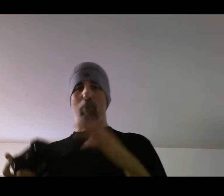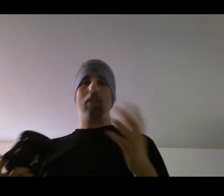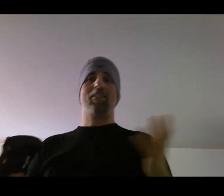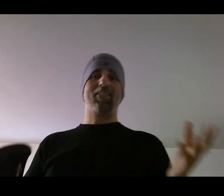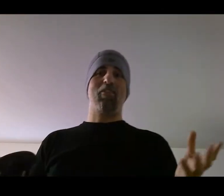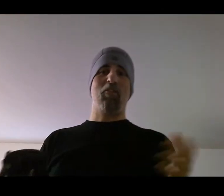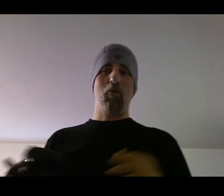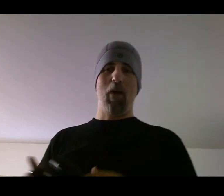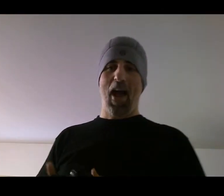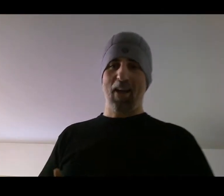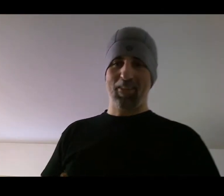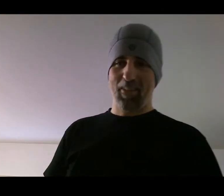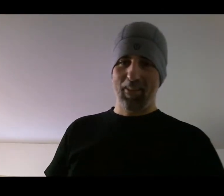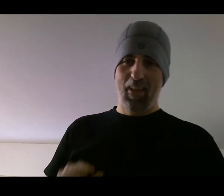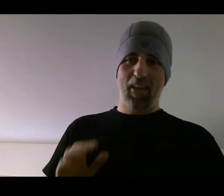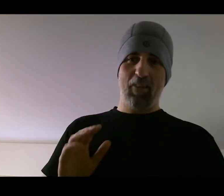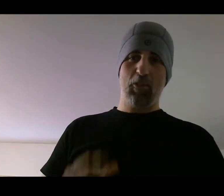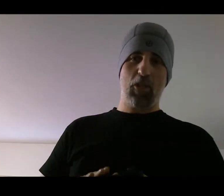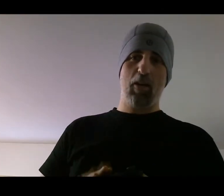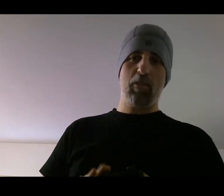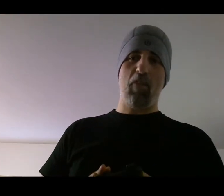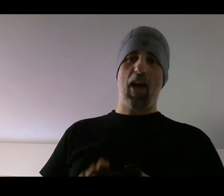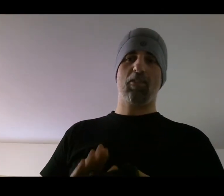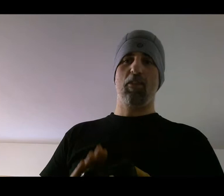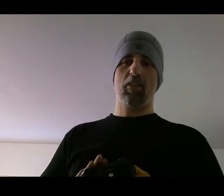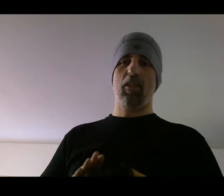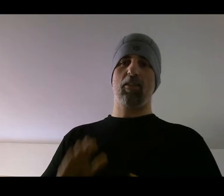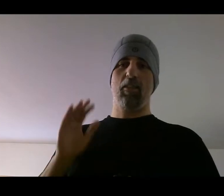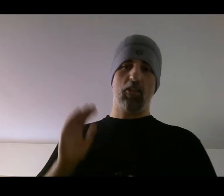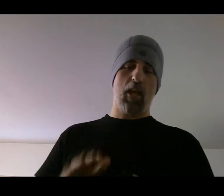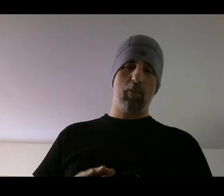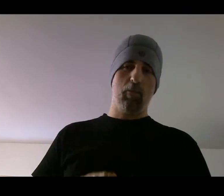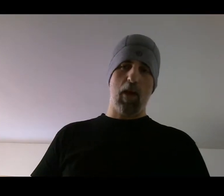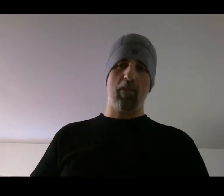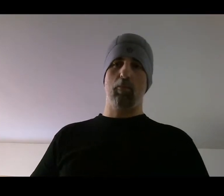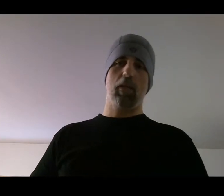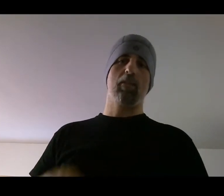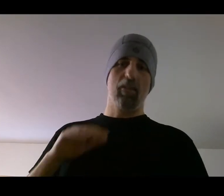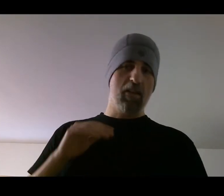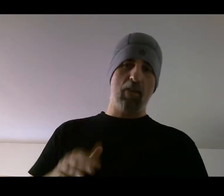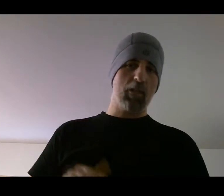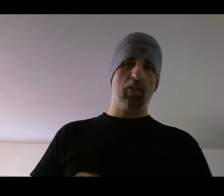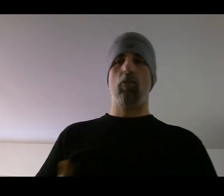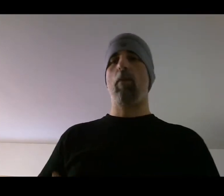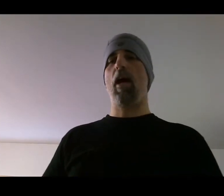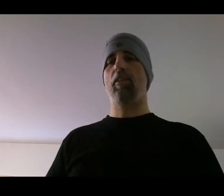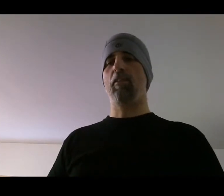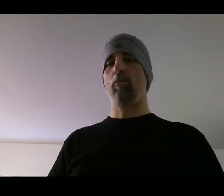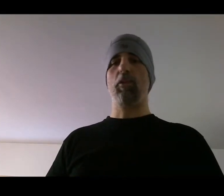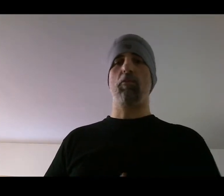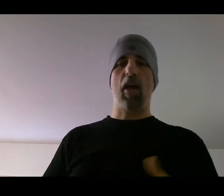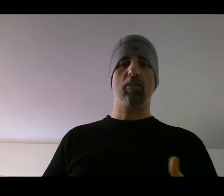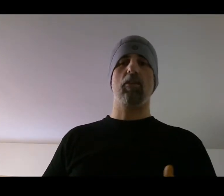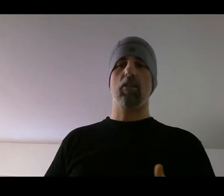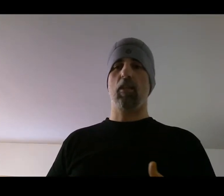Punches get thrown by accident. If you're trying to be fast on the sticks in the champion method, but you never get thrown by accident when you're fast on the sticks